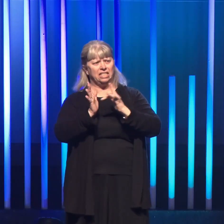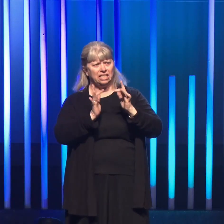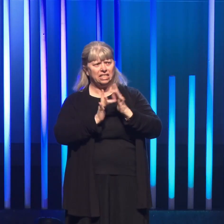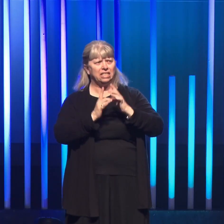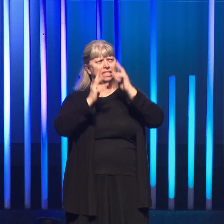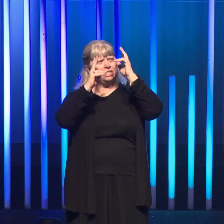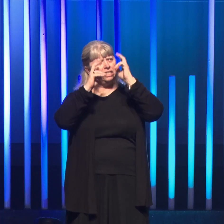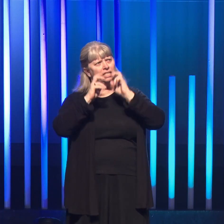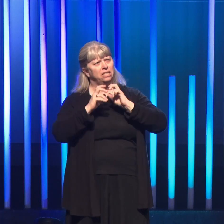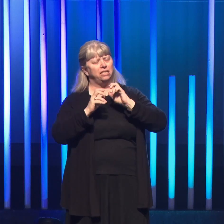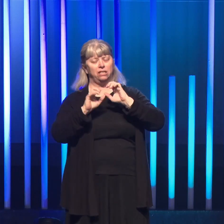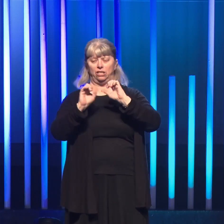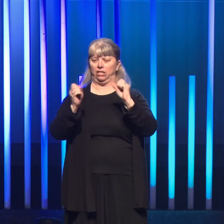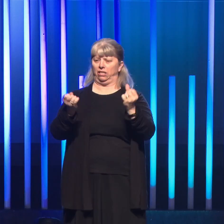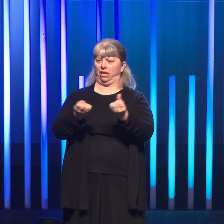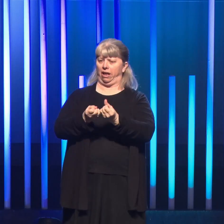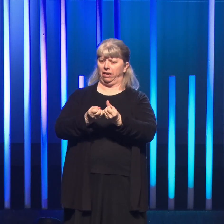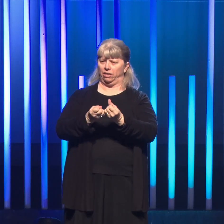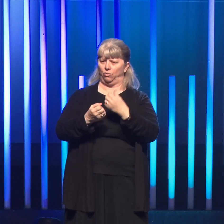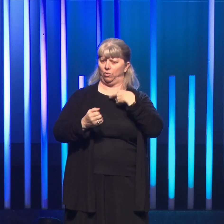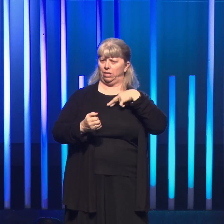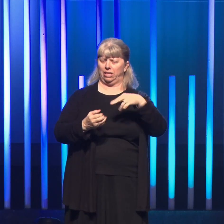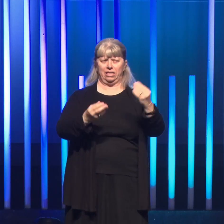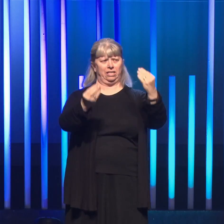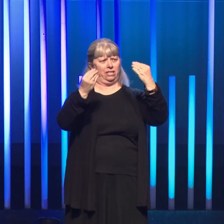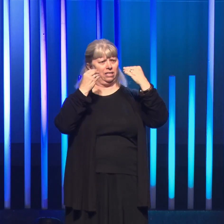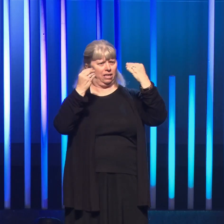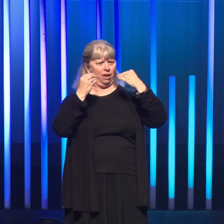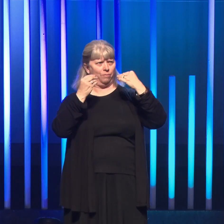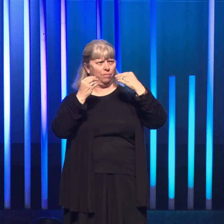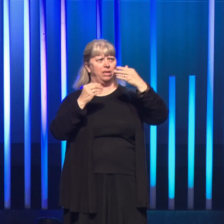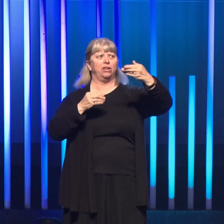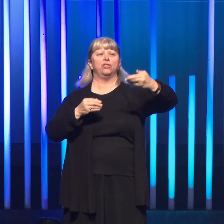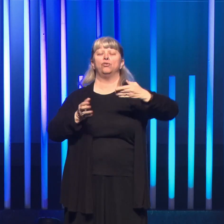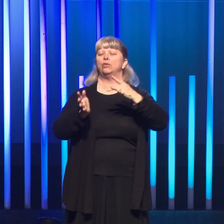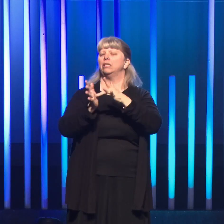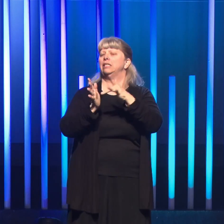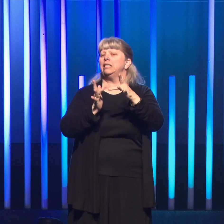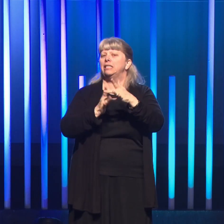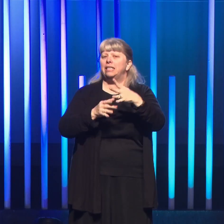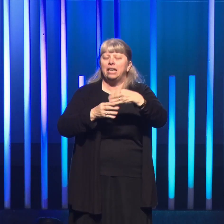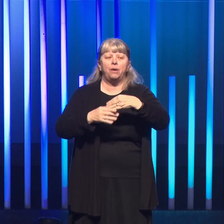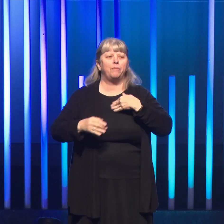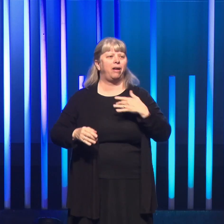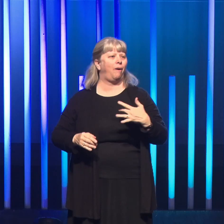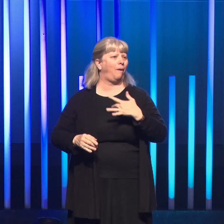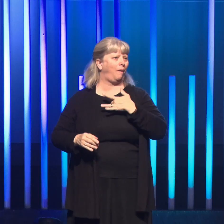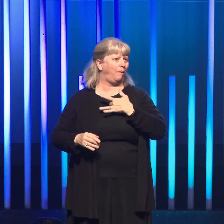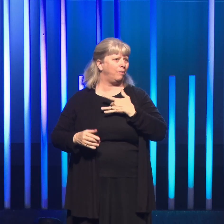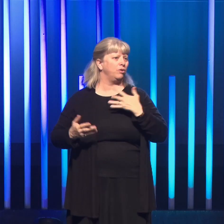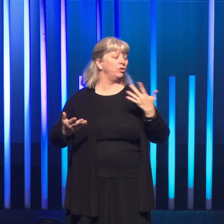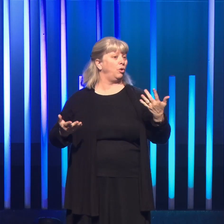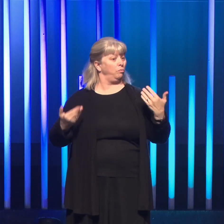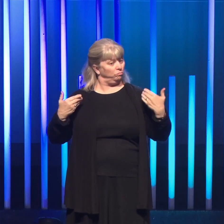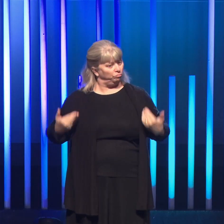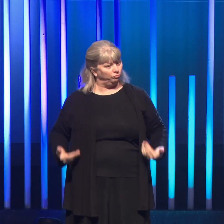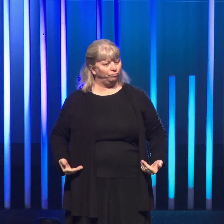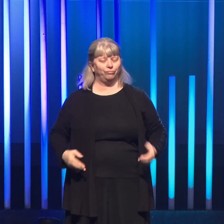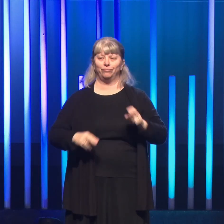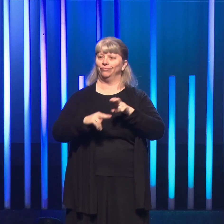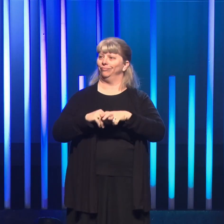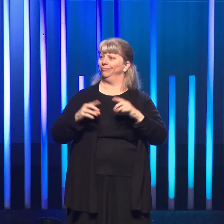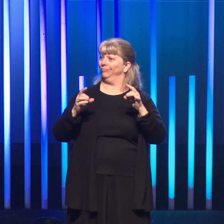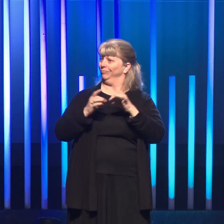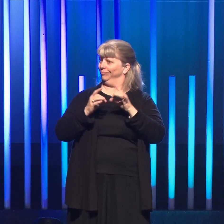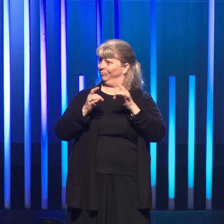society's religion had taught me and be introduced to the Jesus in my heart. So there I was sitting at